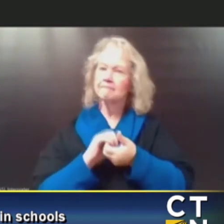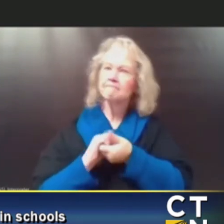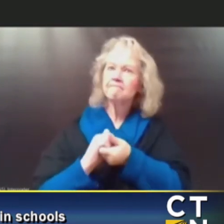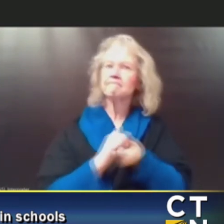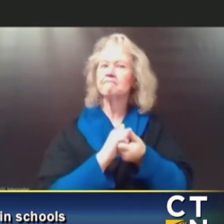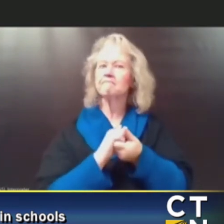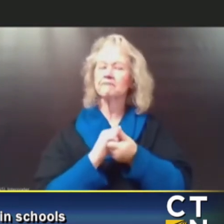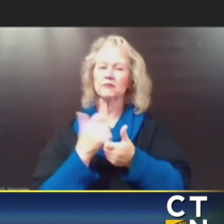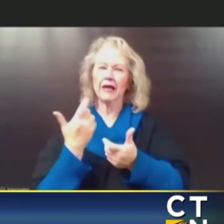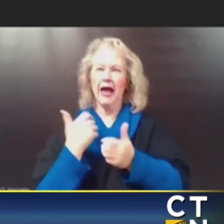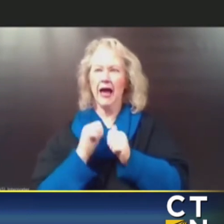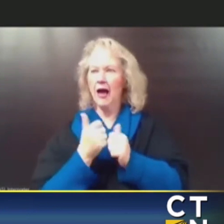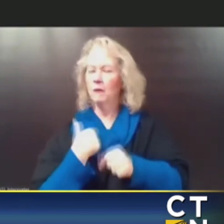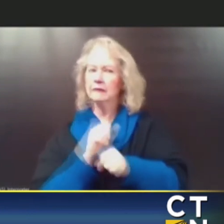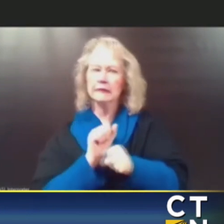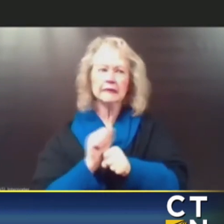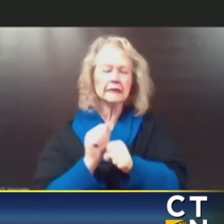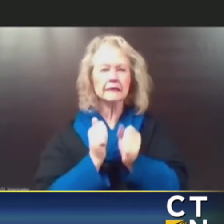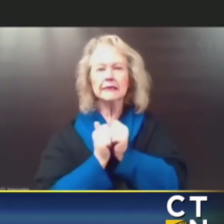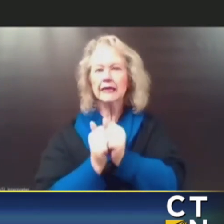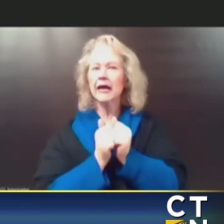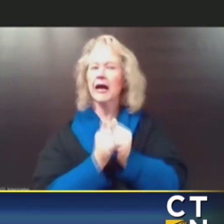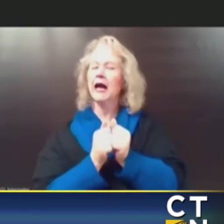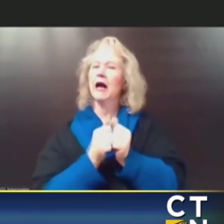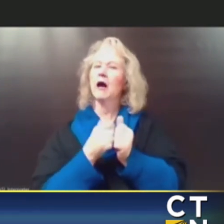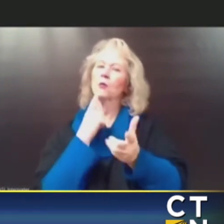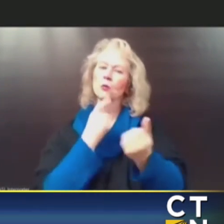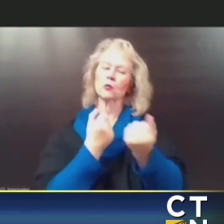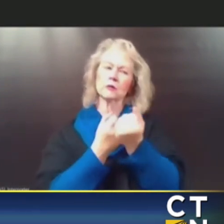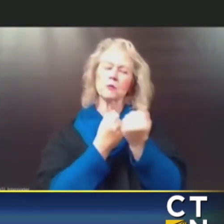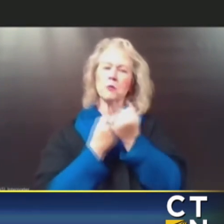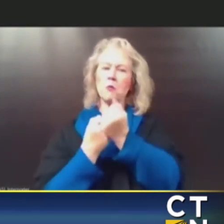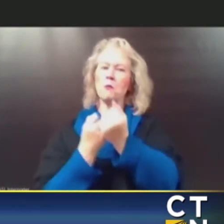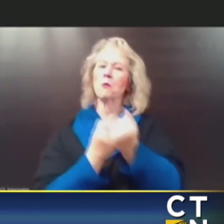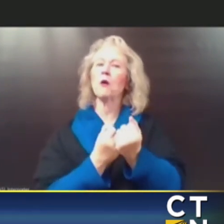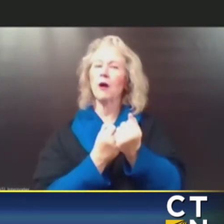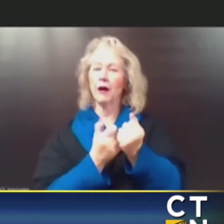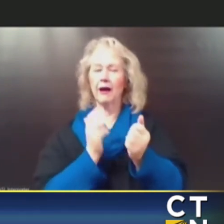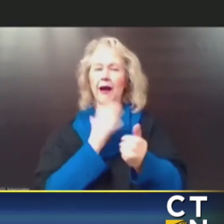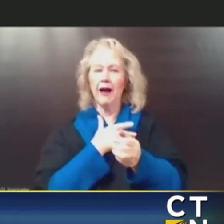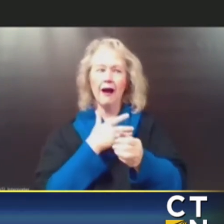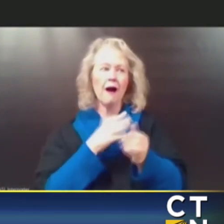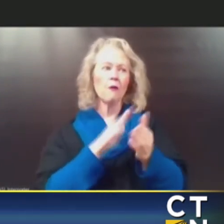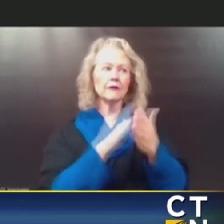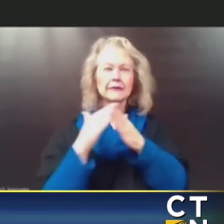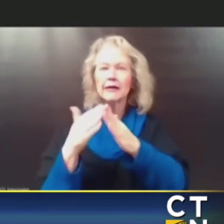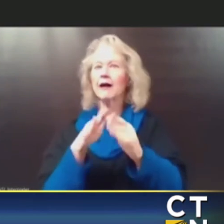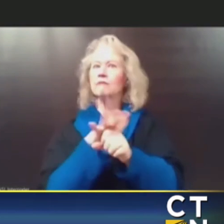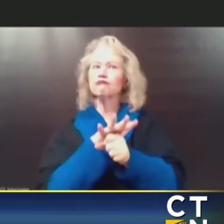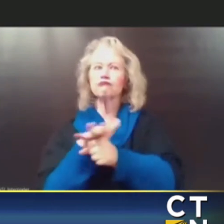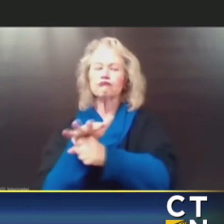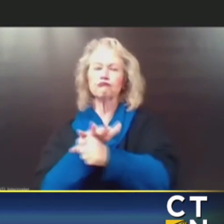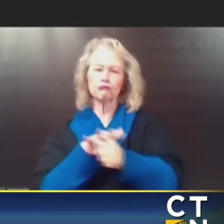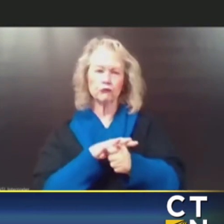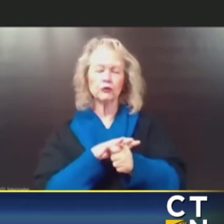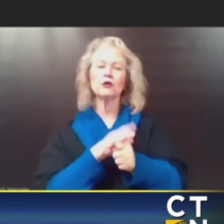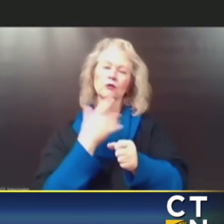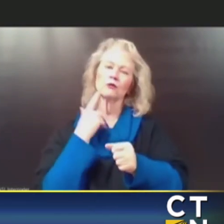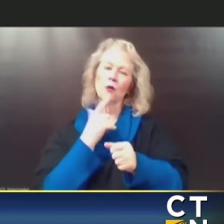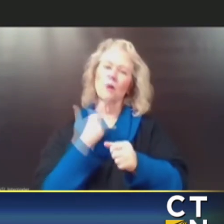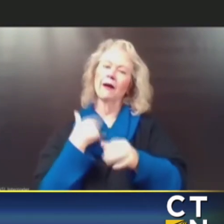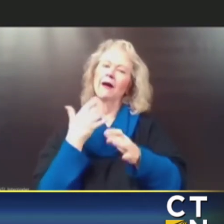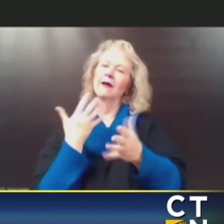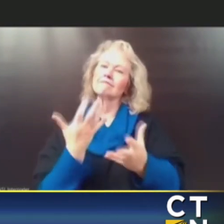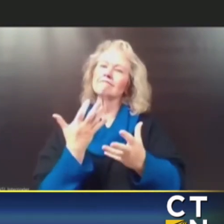supports for our districts so critical in this time to make sure that we can all be working together to keep our students